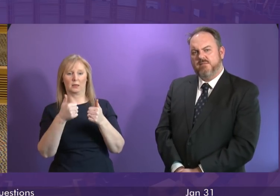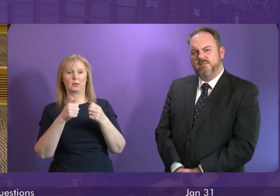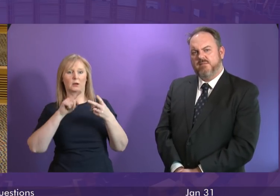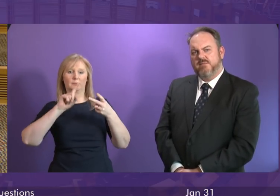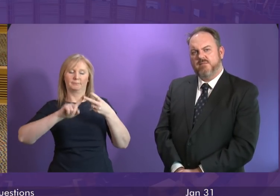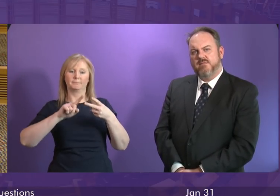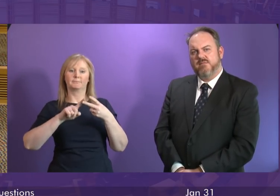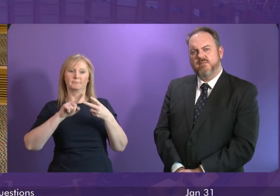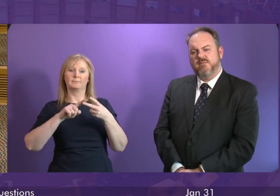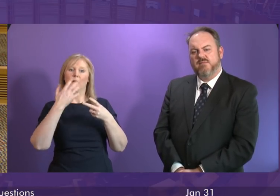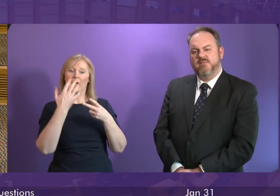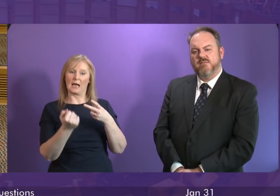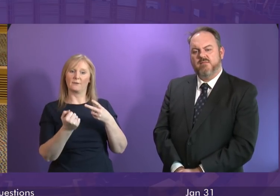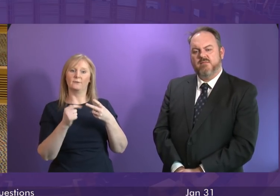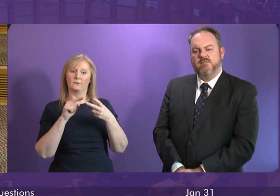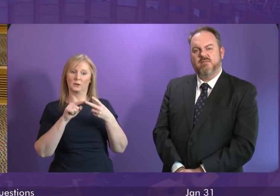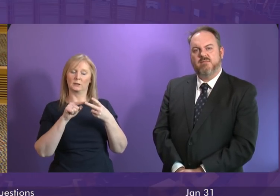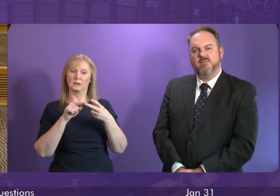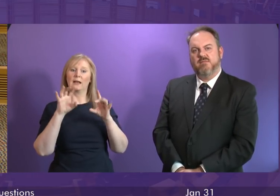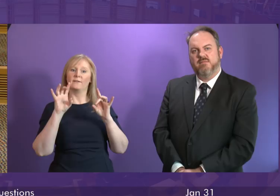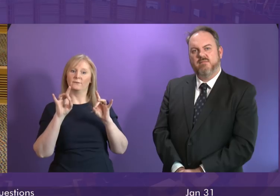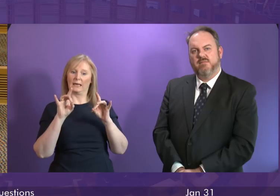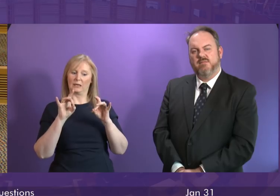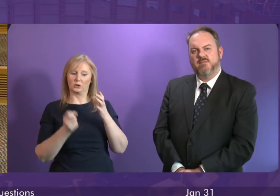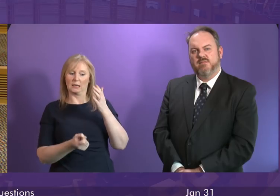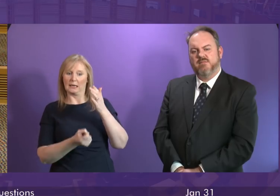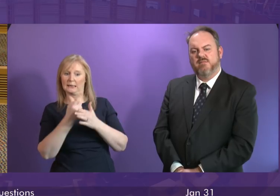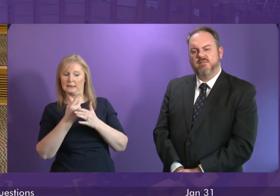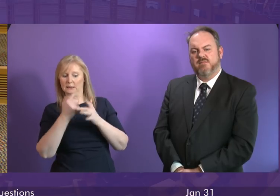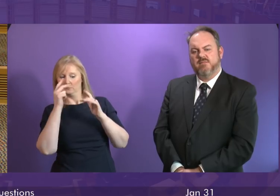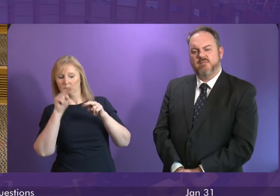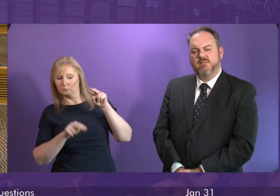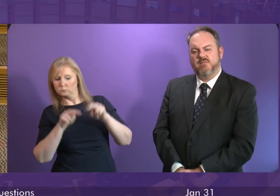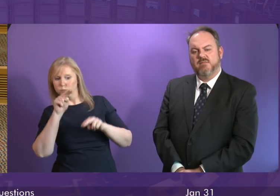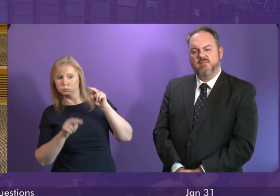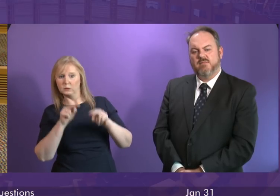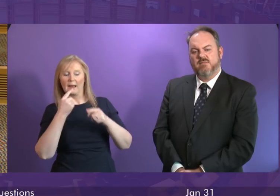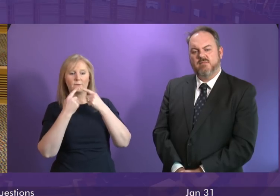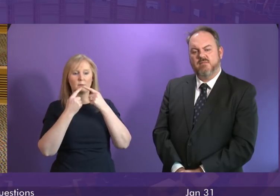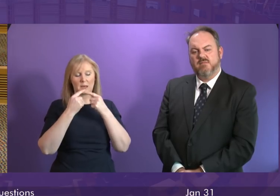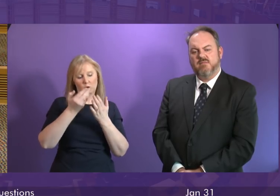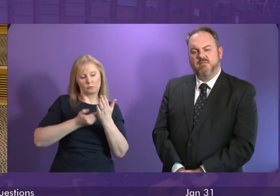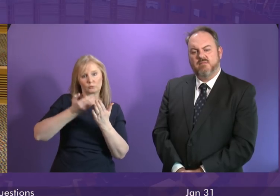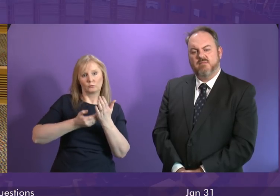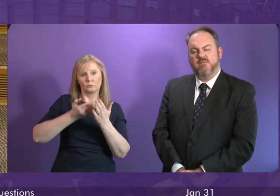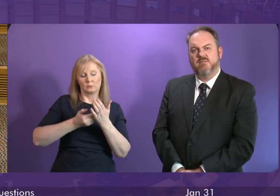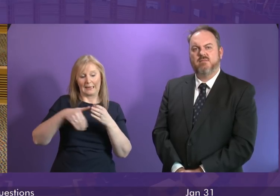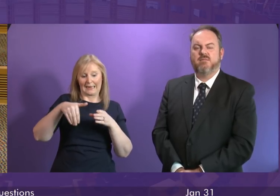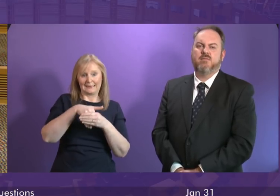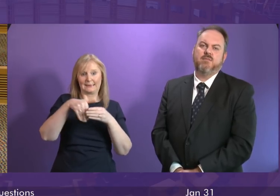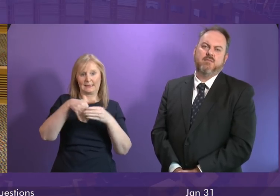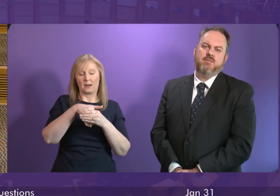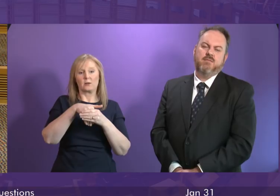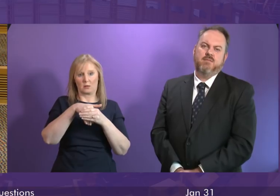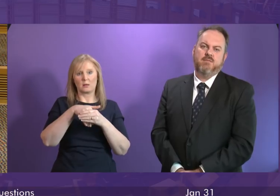it supports a single channel of infection, incident, outbreak assessment and information reporting, both internally within the